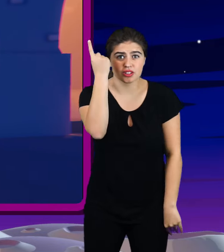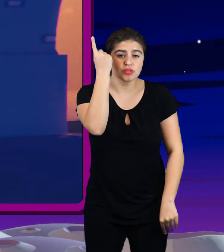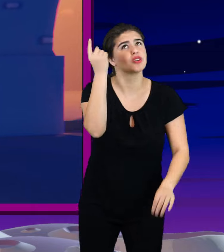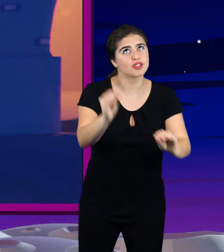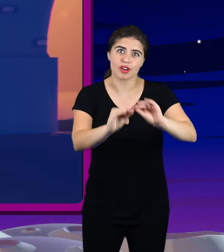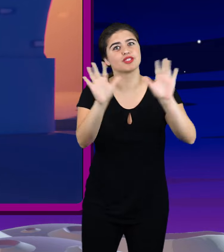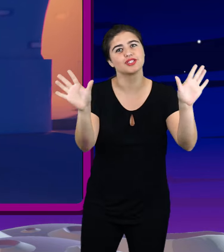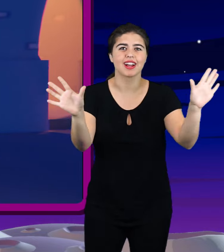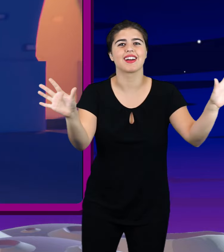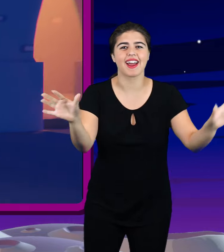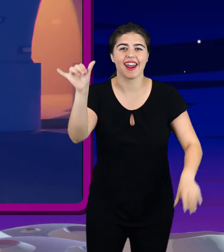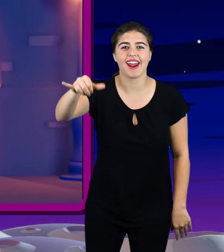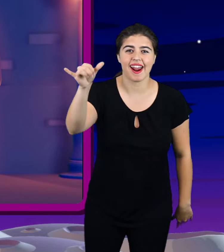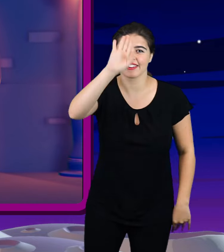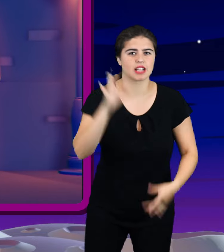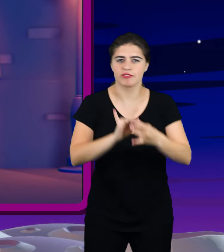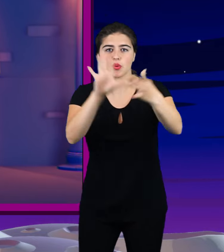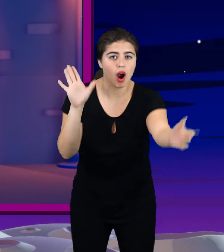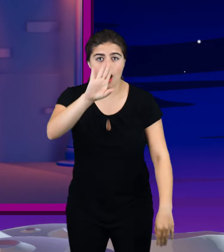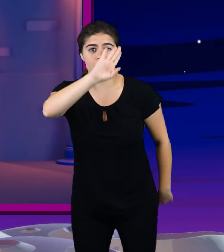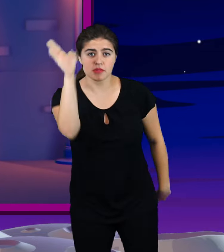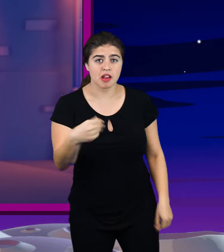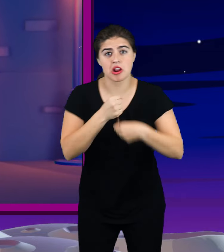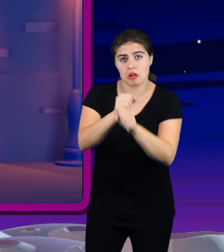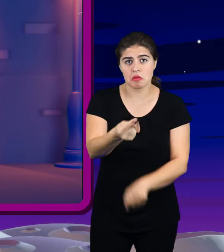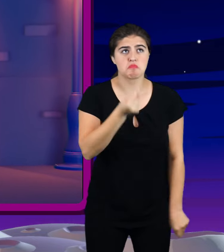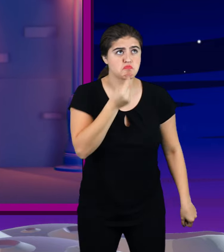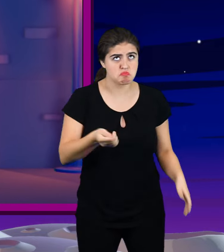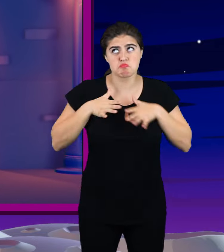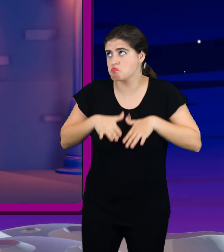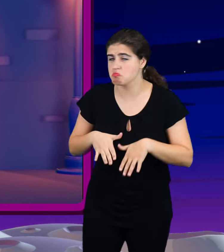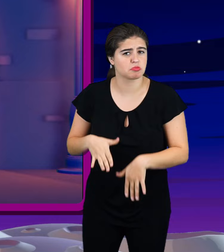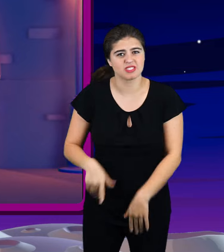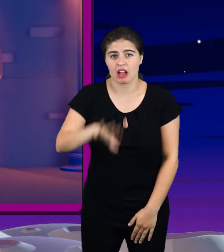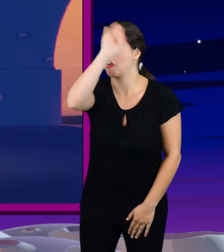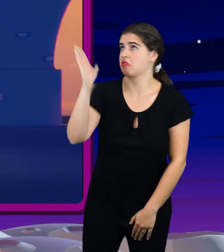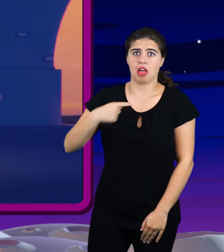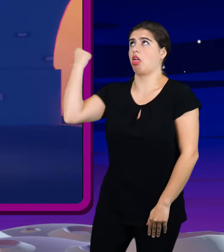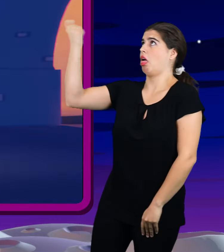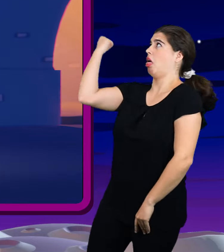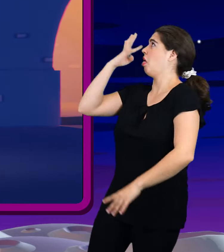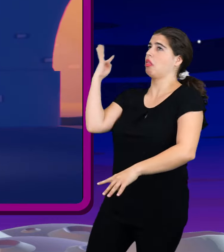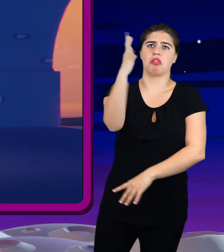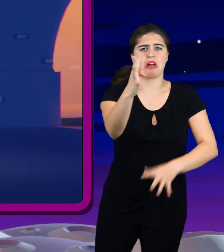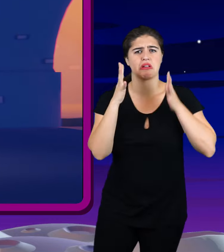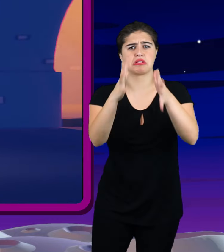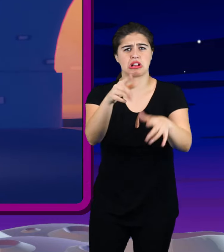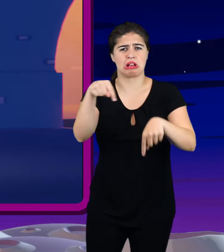understand Never gonna give you up Never gonna let you down Never gonna run around and